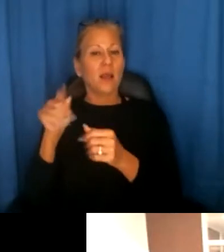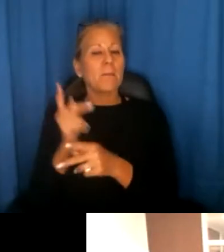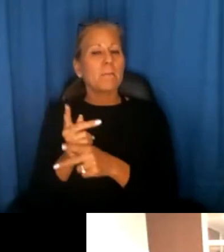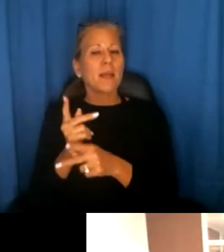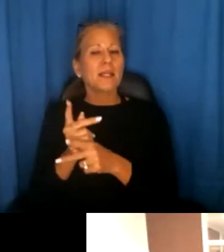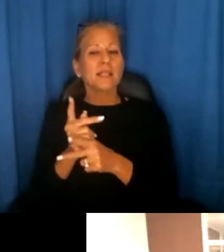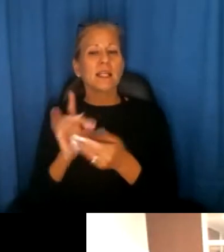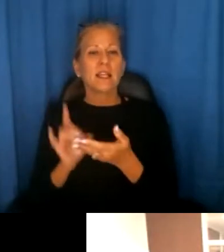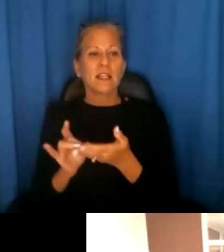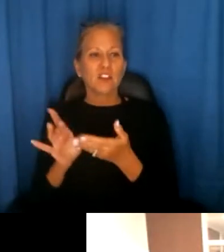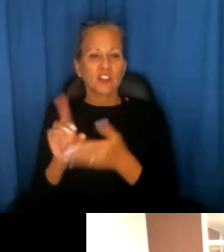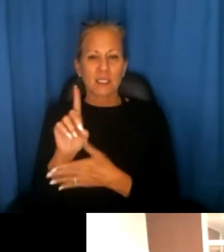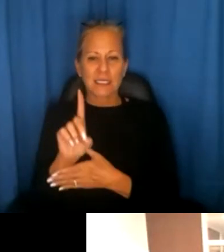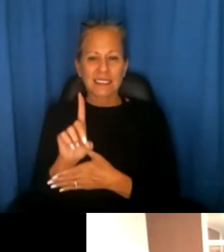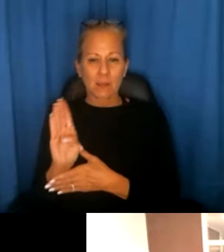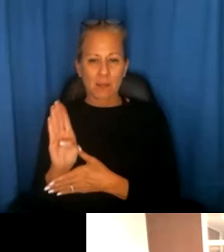evictions database